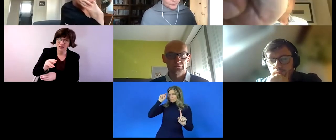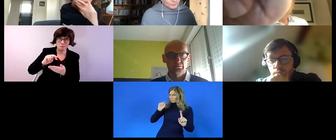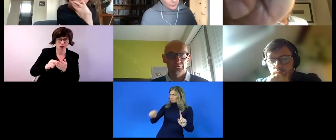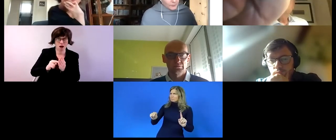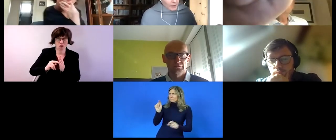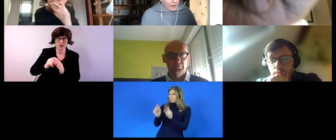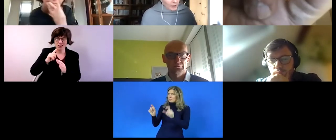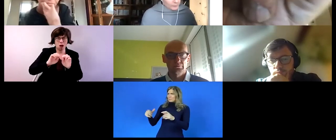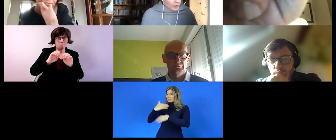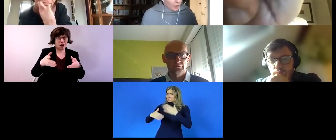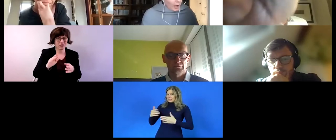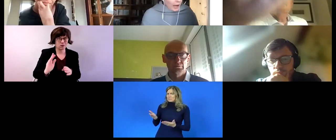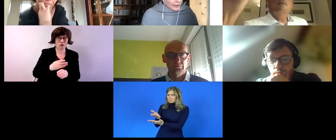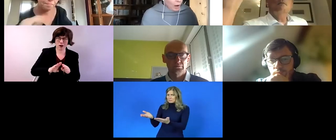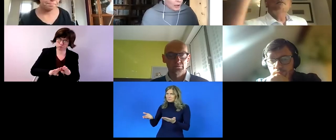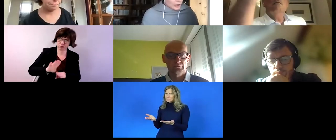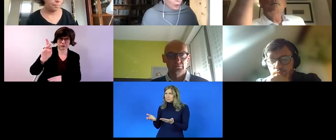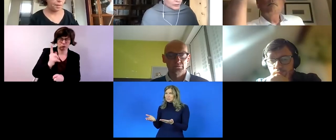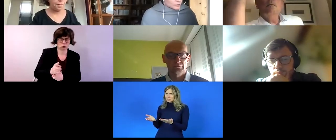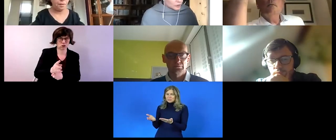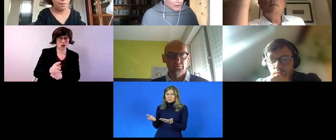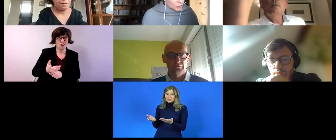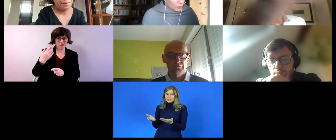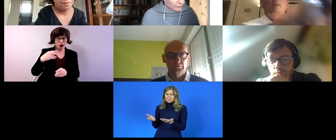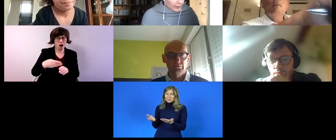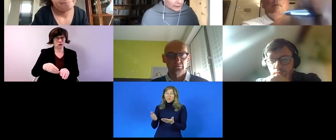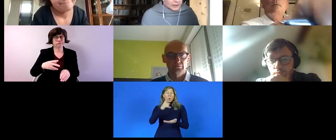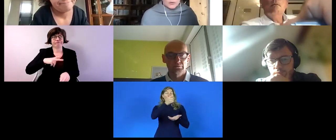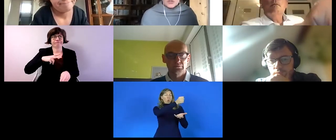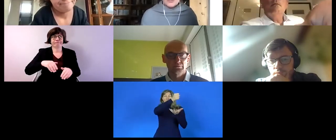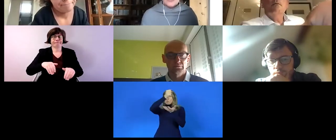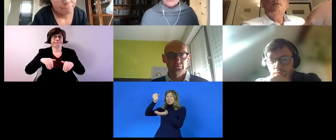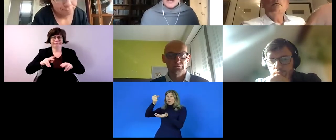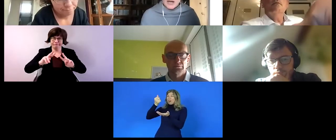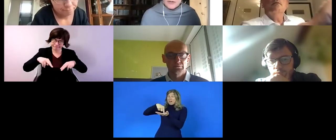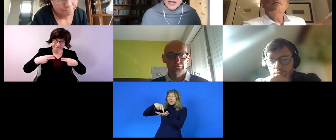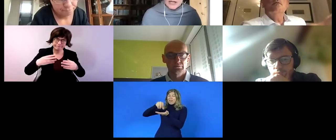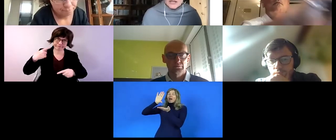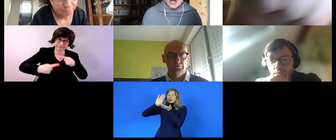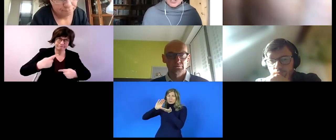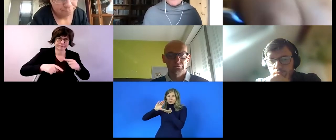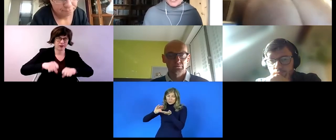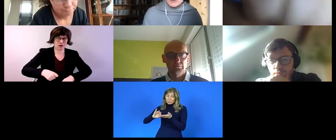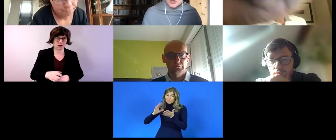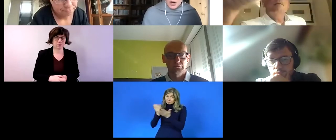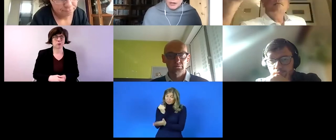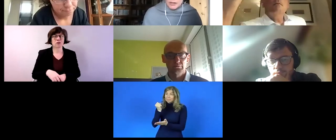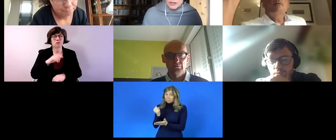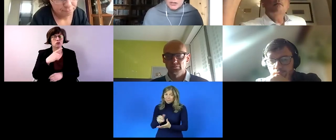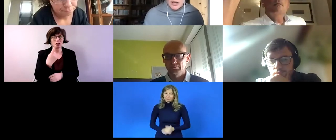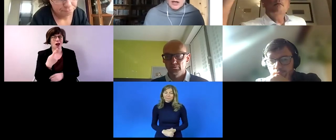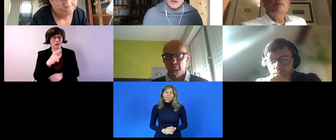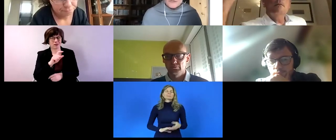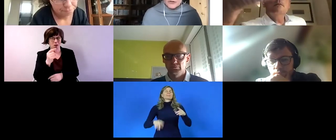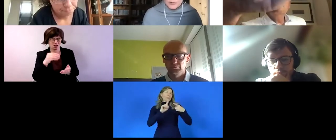up um and i'll also just mention one final thing which is that we have a minimum target